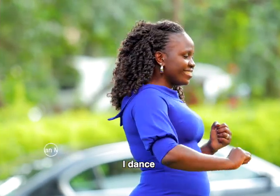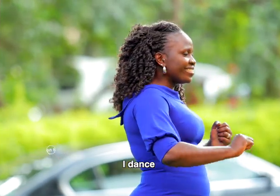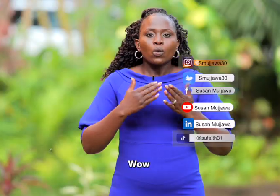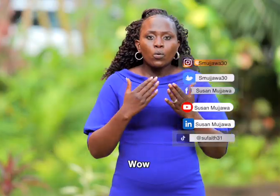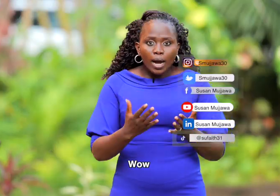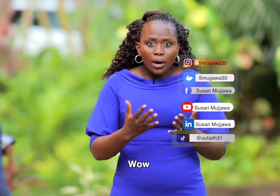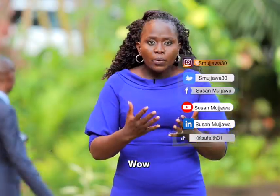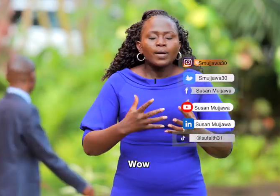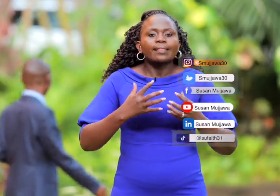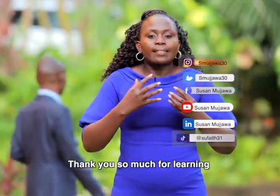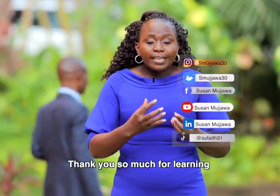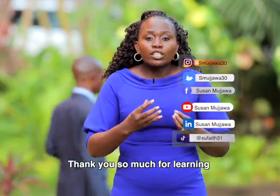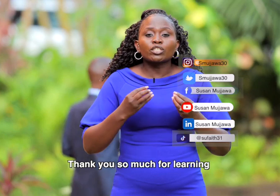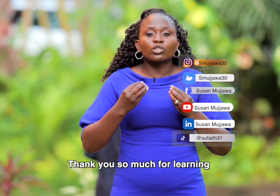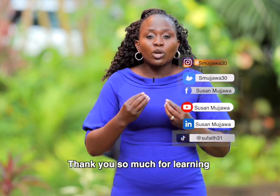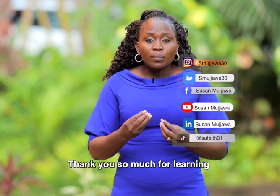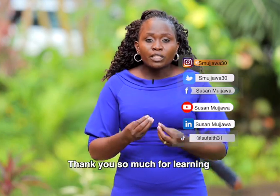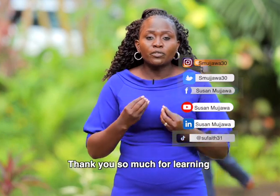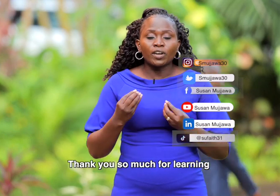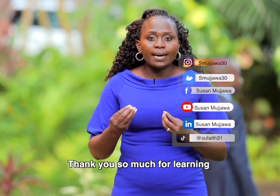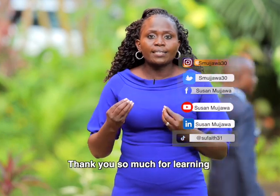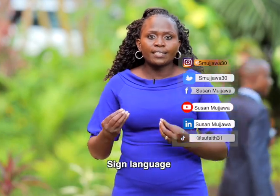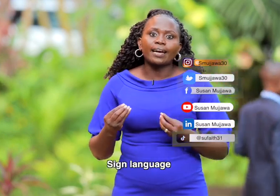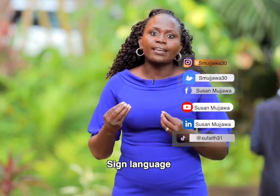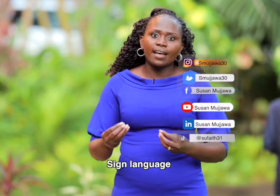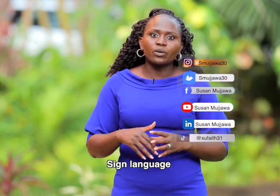wow thank you so much for learning sign language